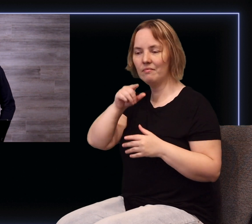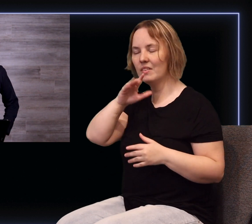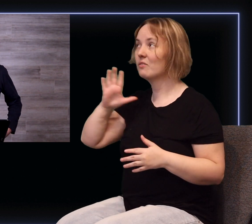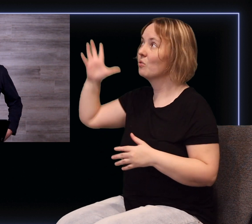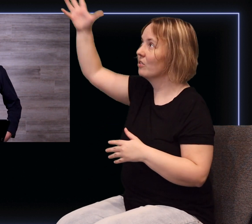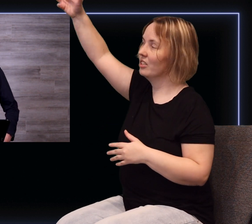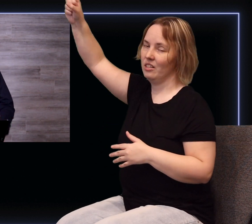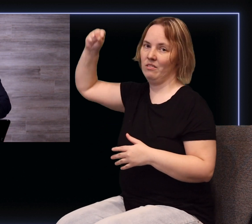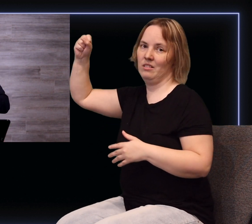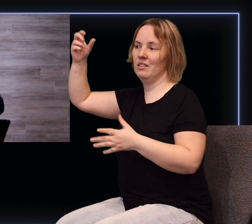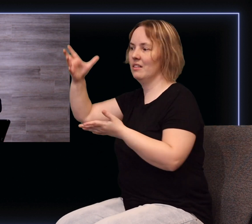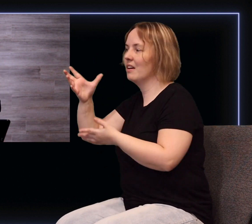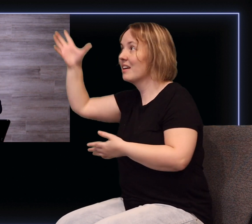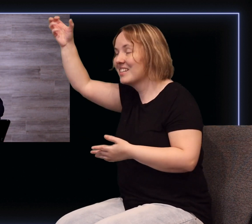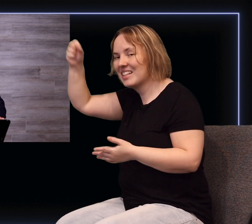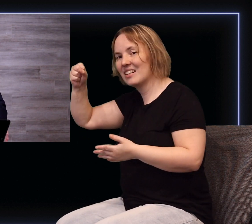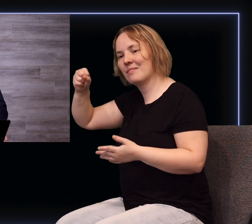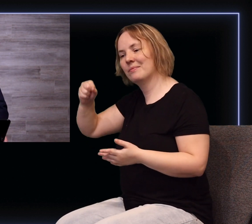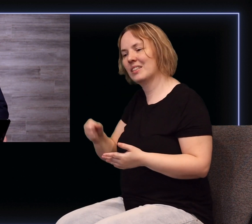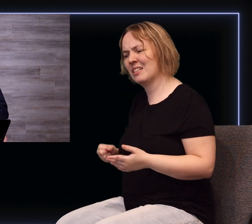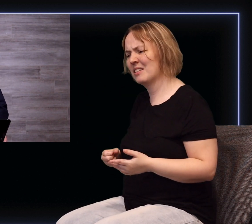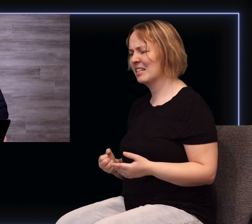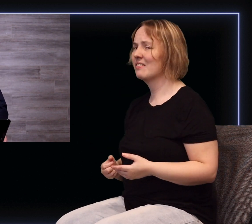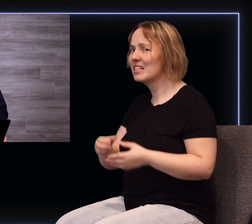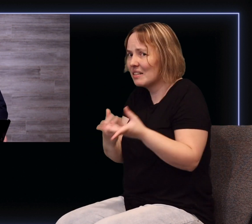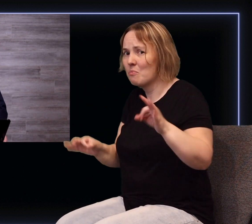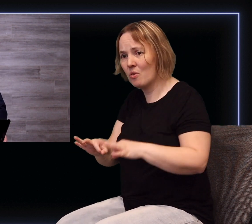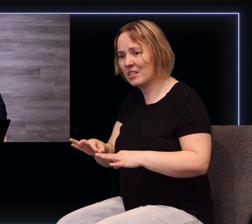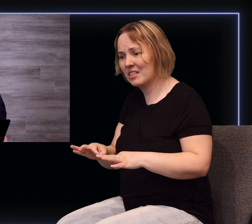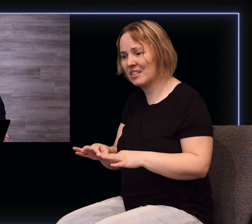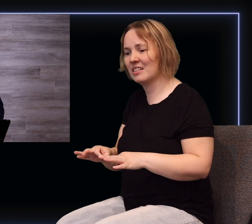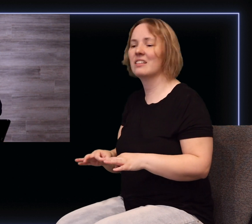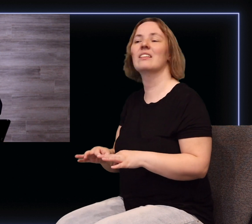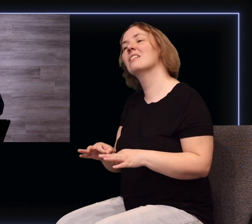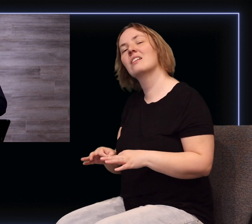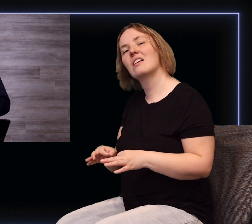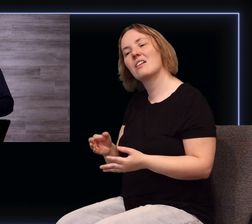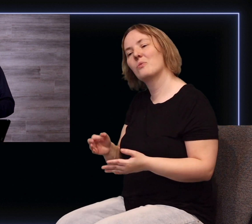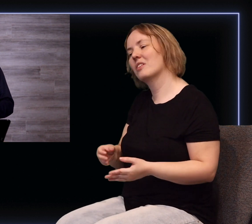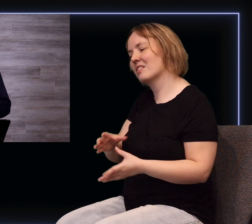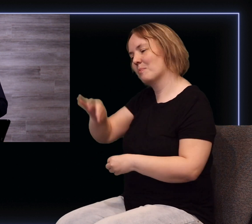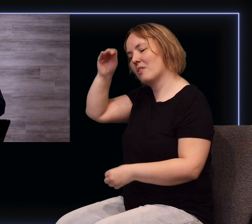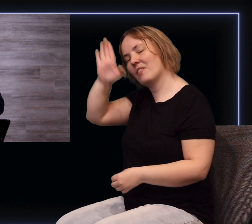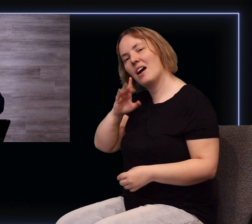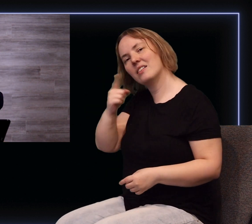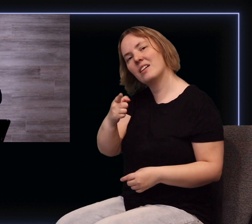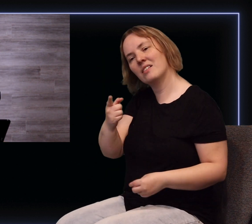and I believe there's an urgency in what the spirit of God is saying to the church today because he wants us to understand that tomorrow